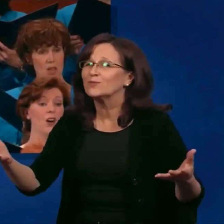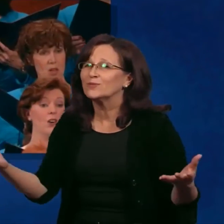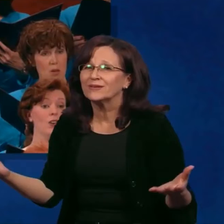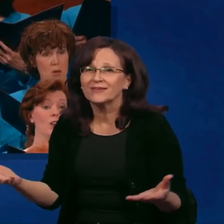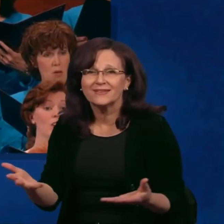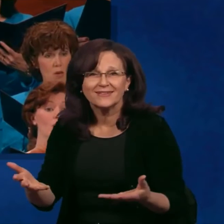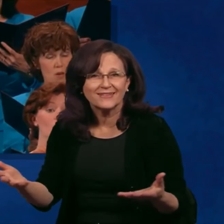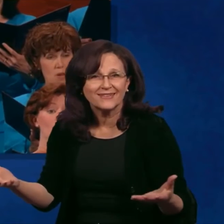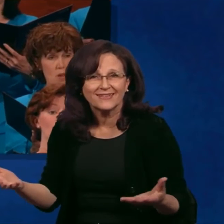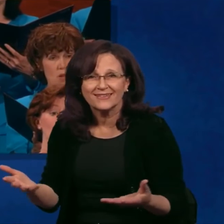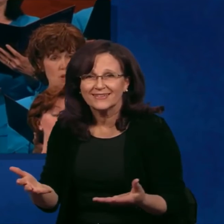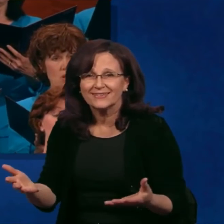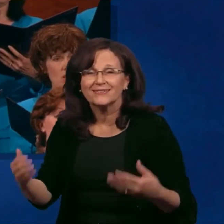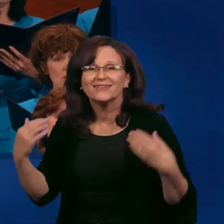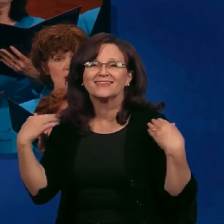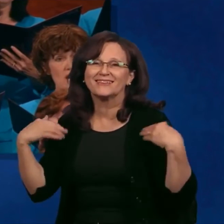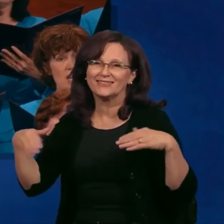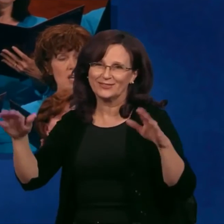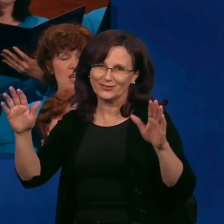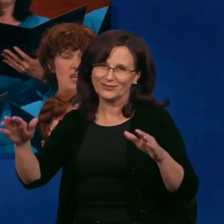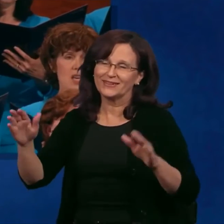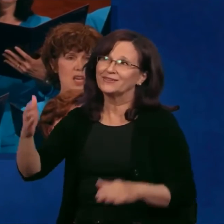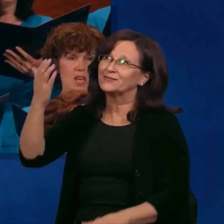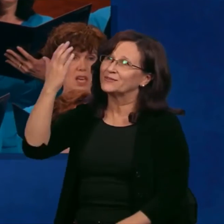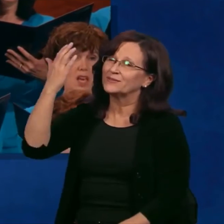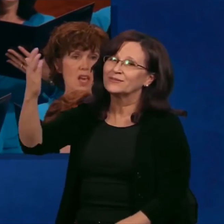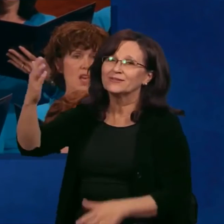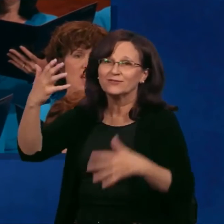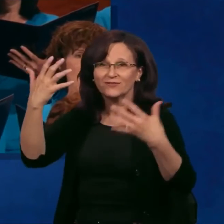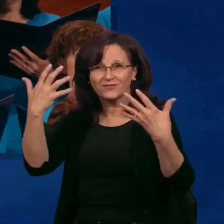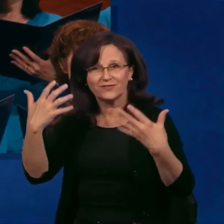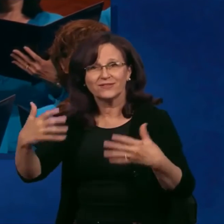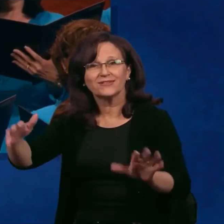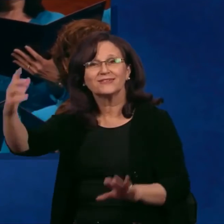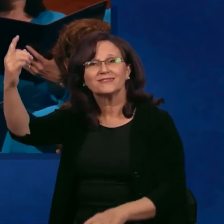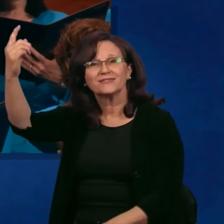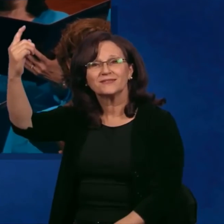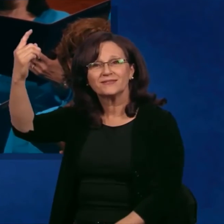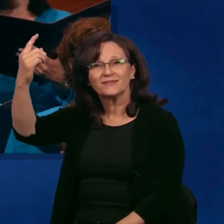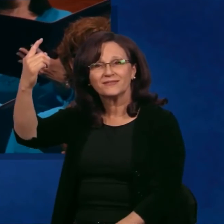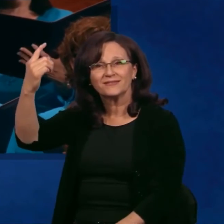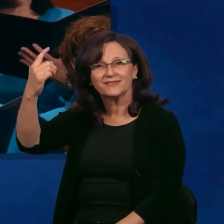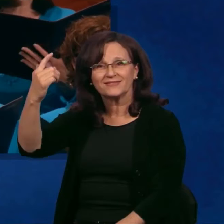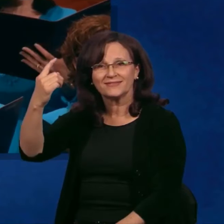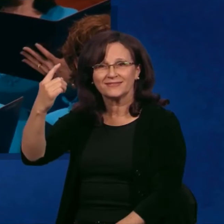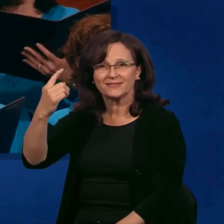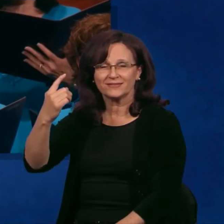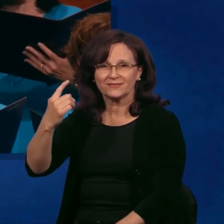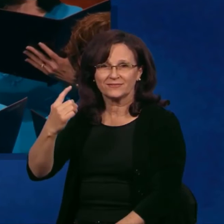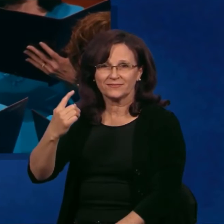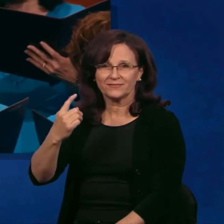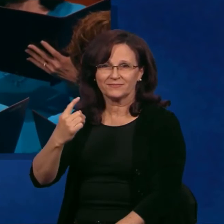the holy angel